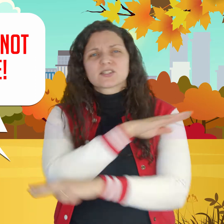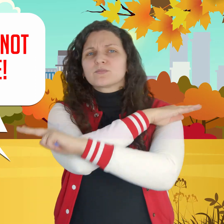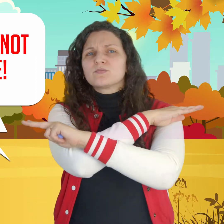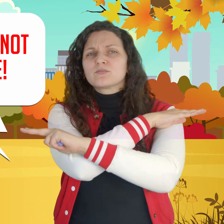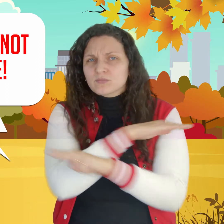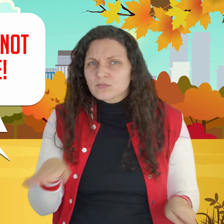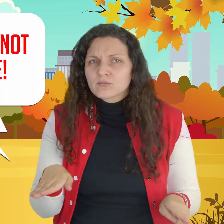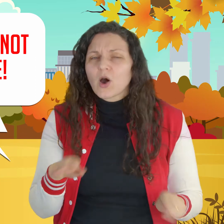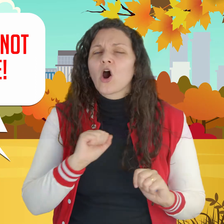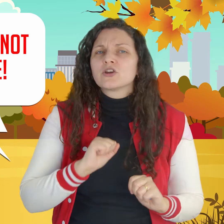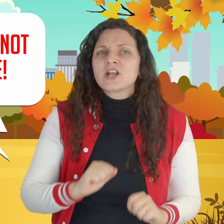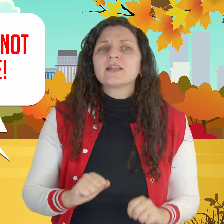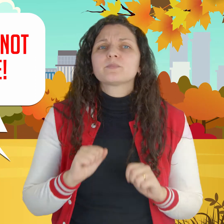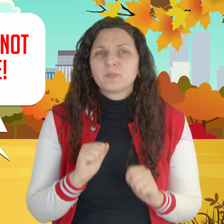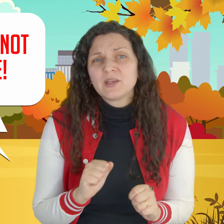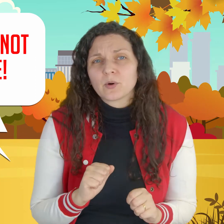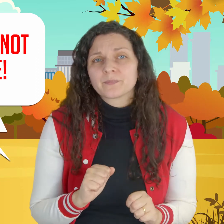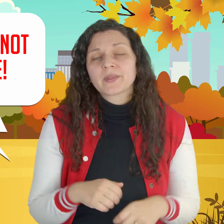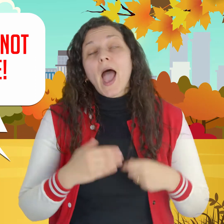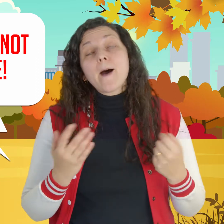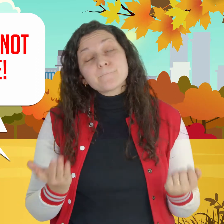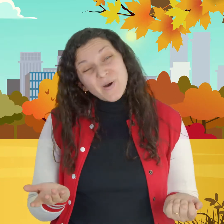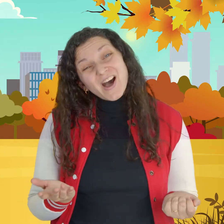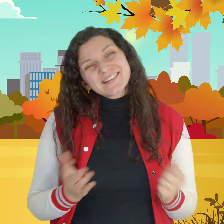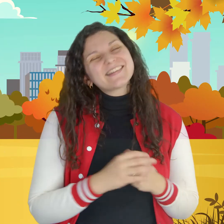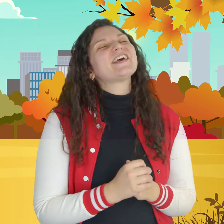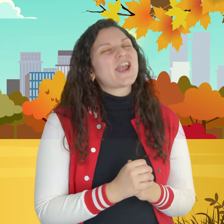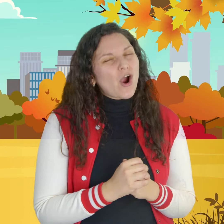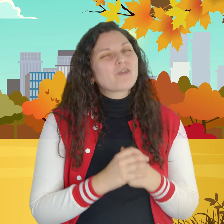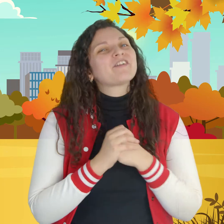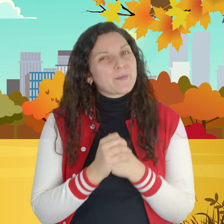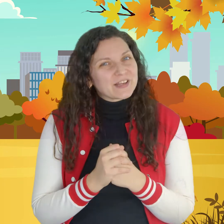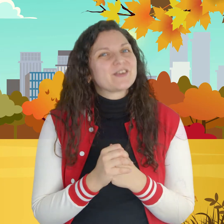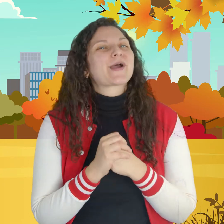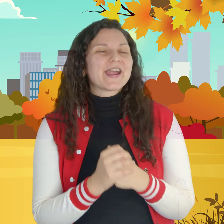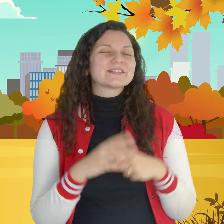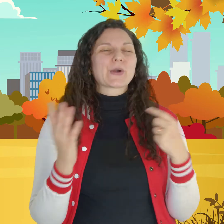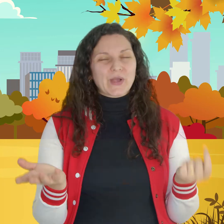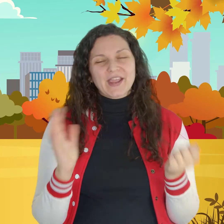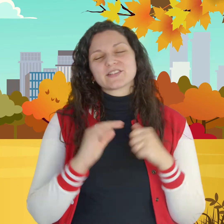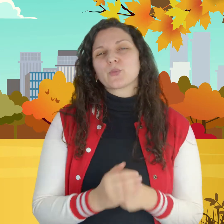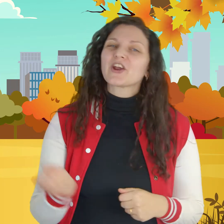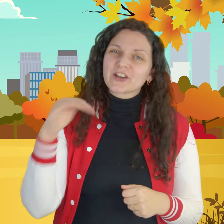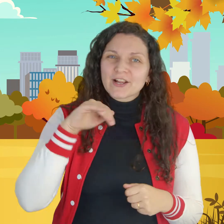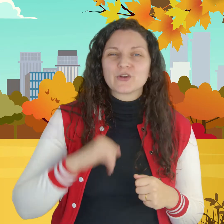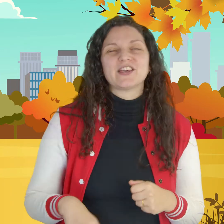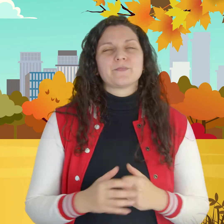are not people but they are family right okay so we're gonna include them